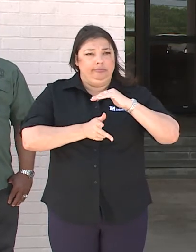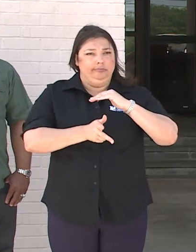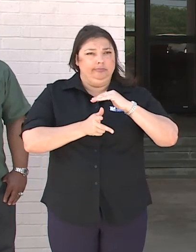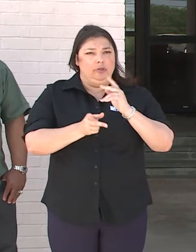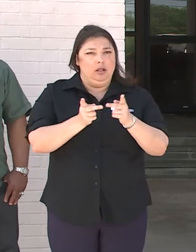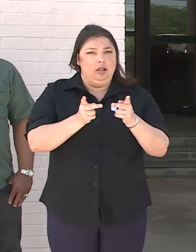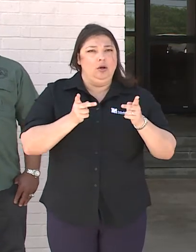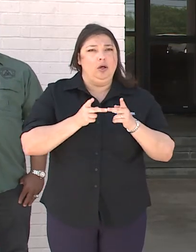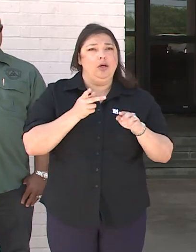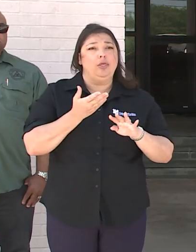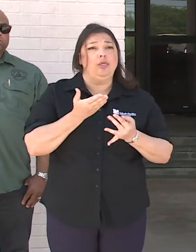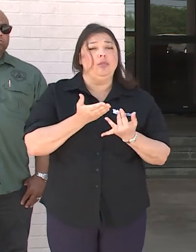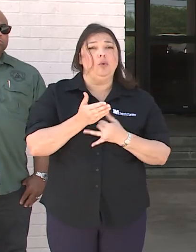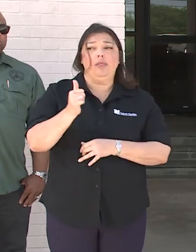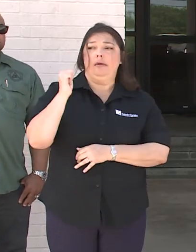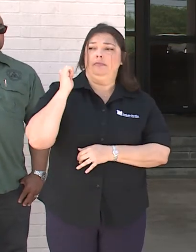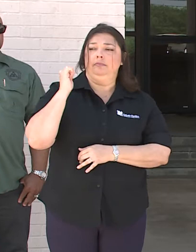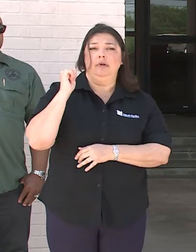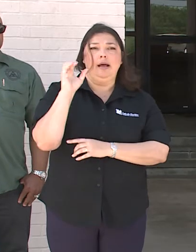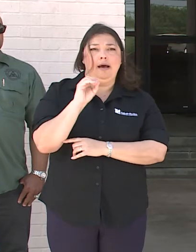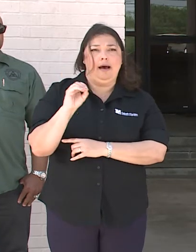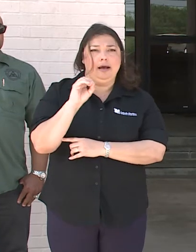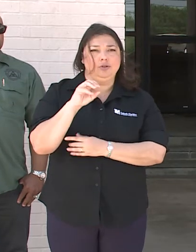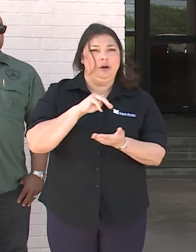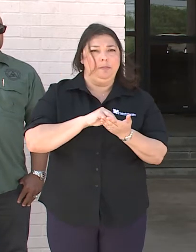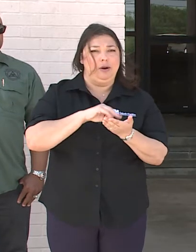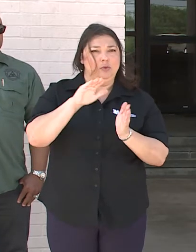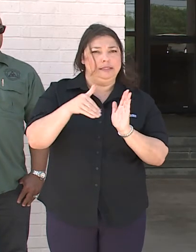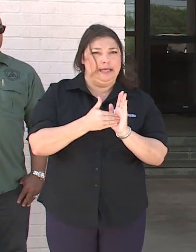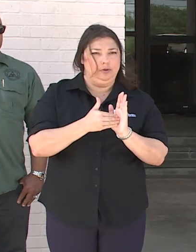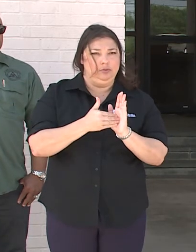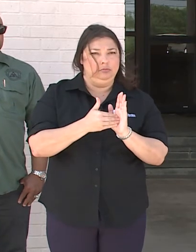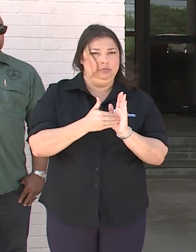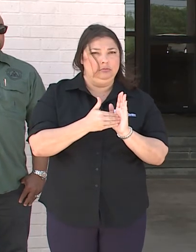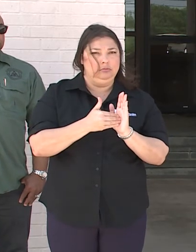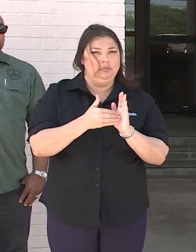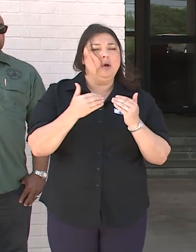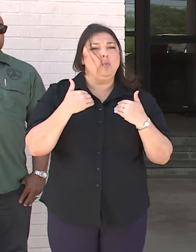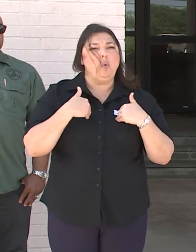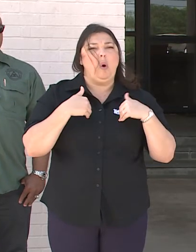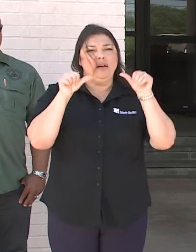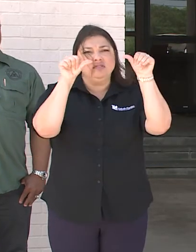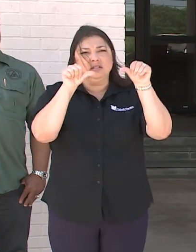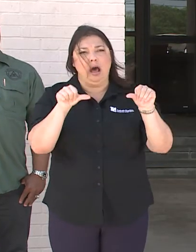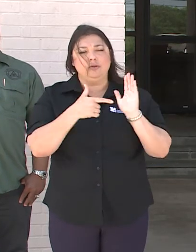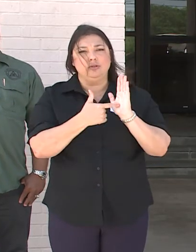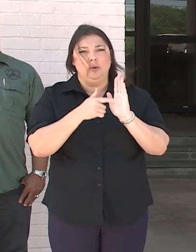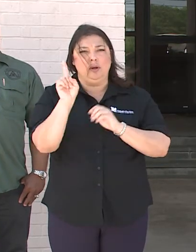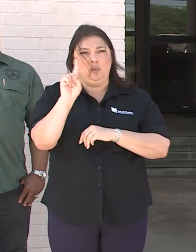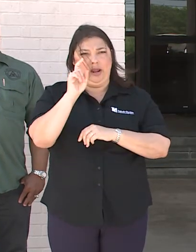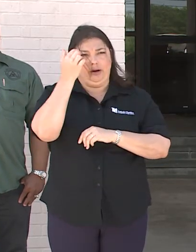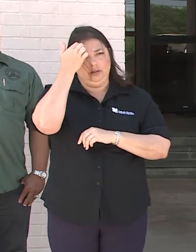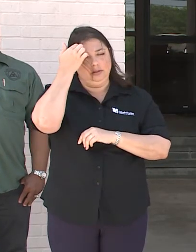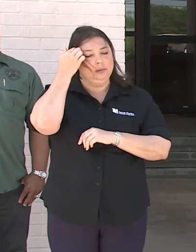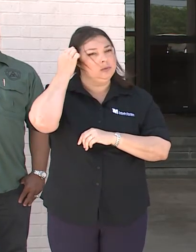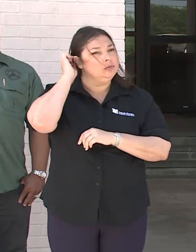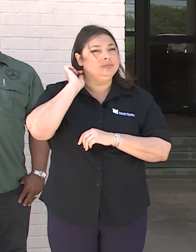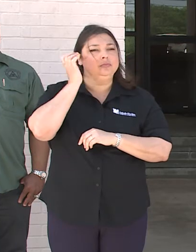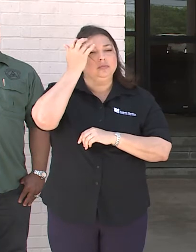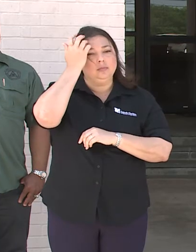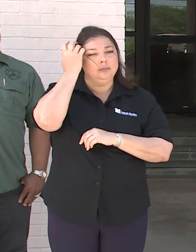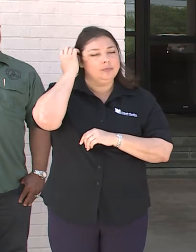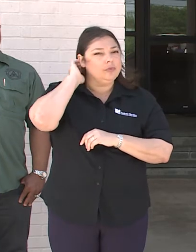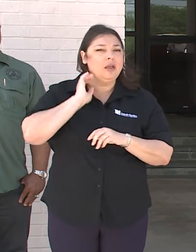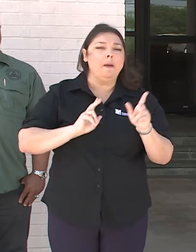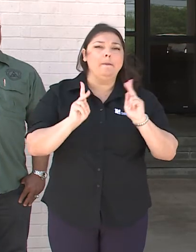location through the rear entrance of Ochsner Medical Complex and there will be signage and direction out there and patients